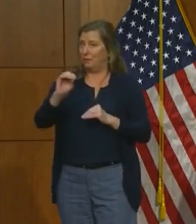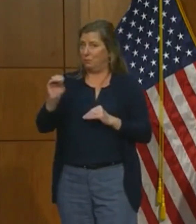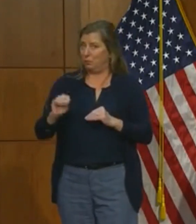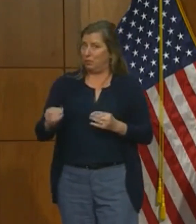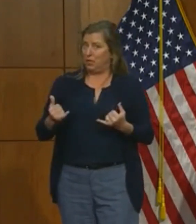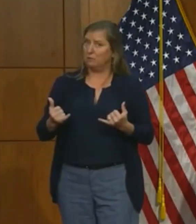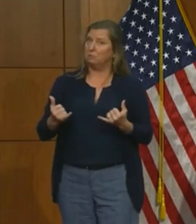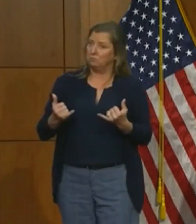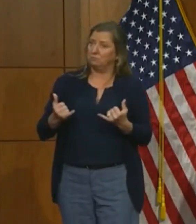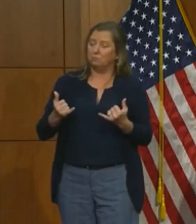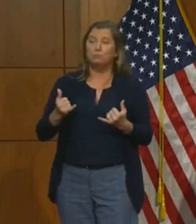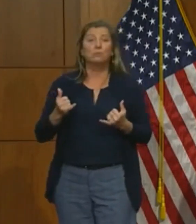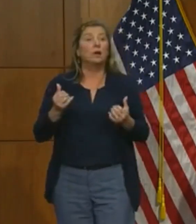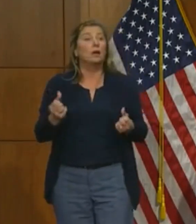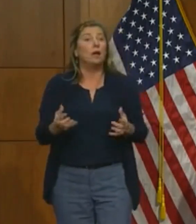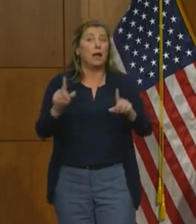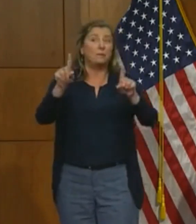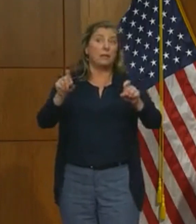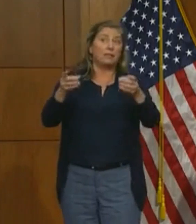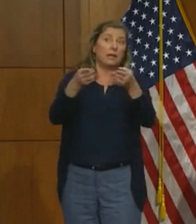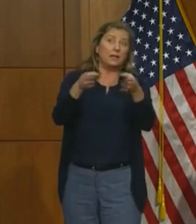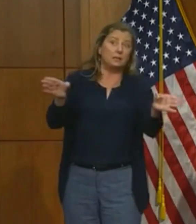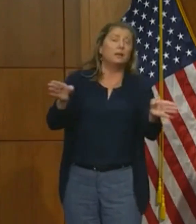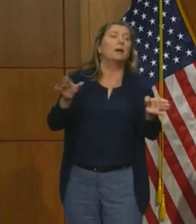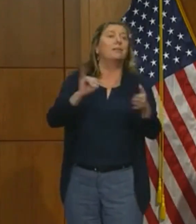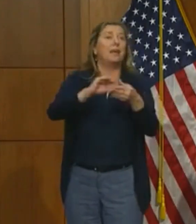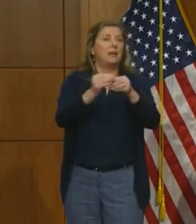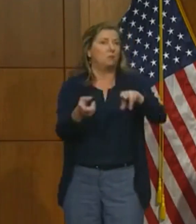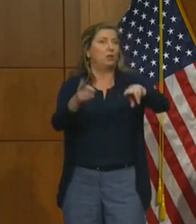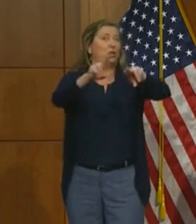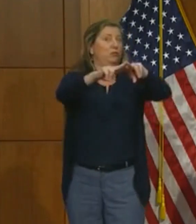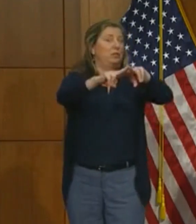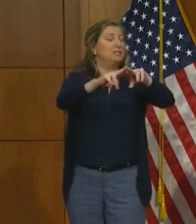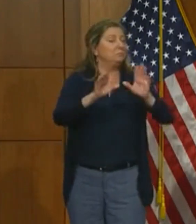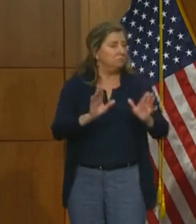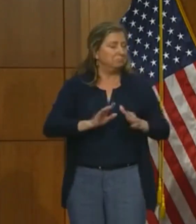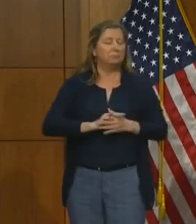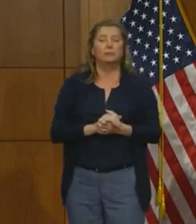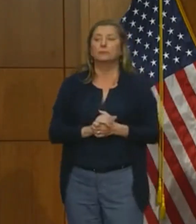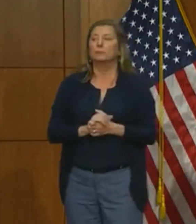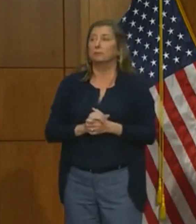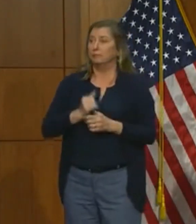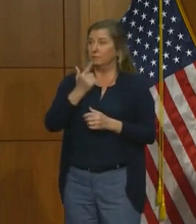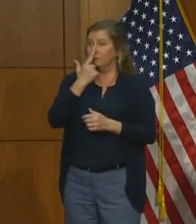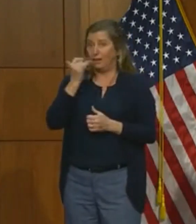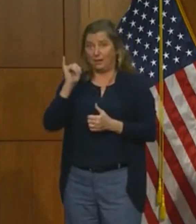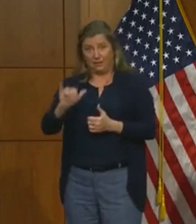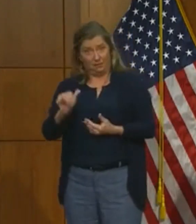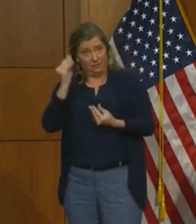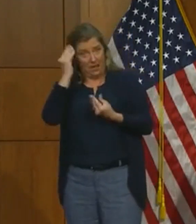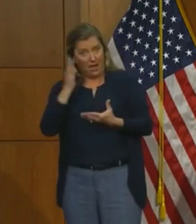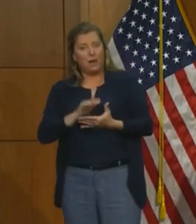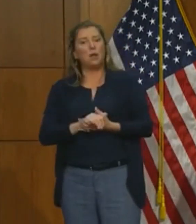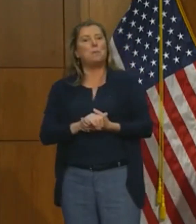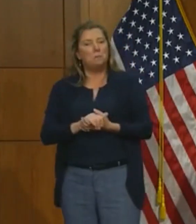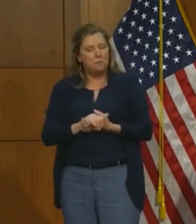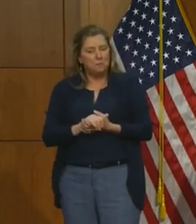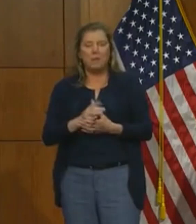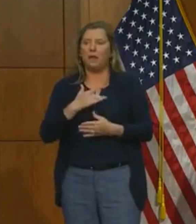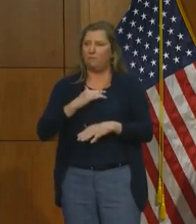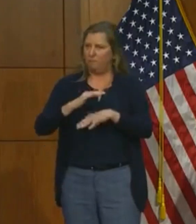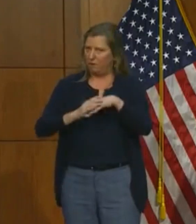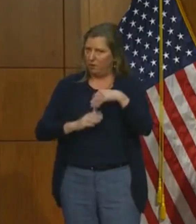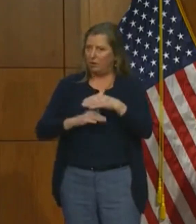while the number of tests has increased. And now, based on that data, I feel comfortable allowing